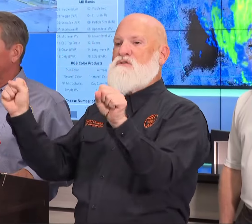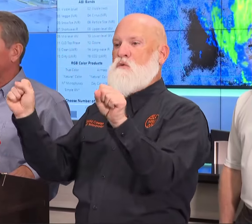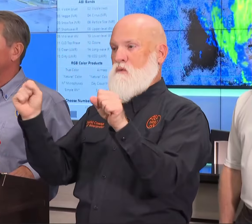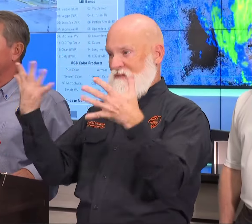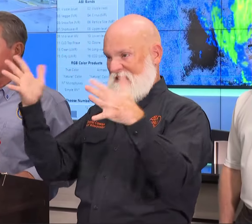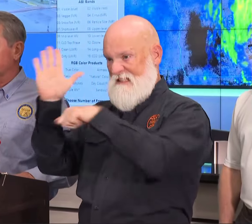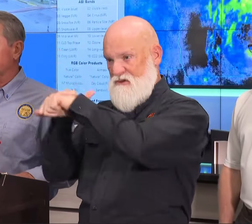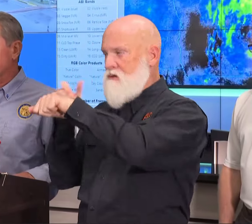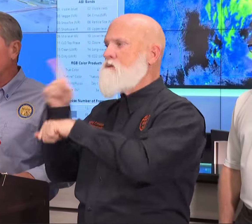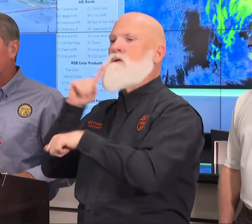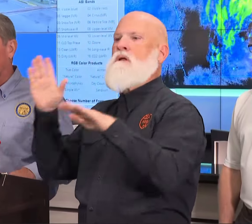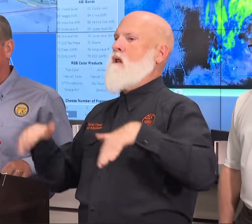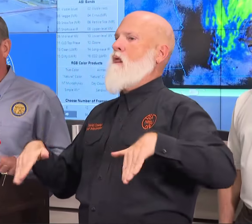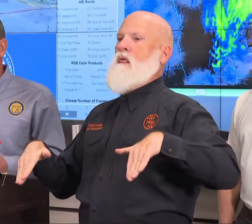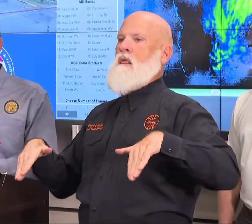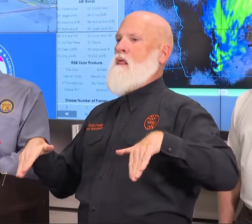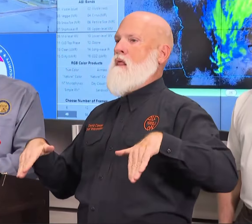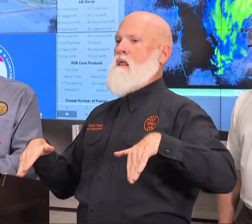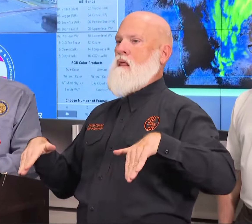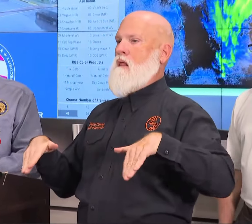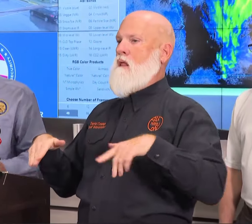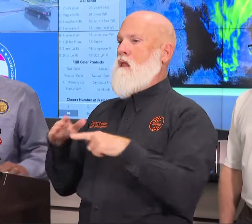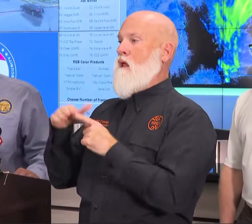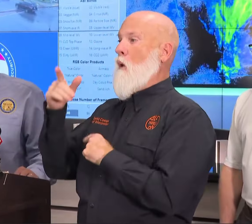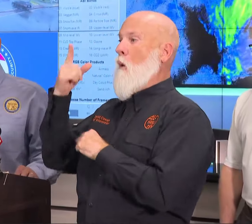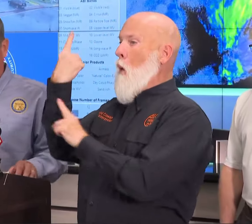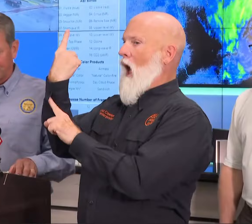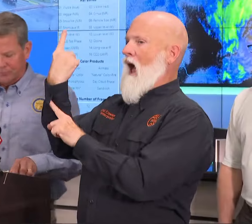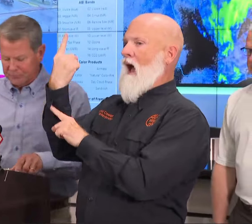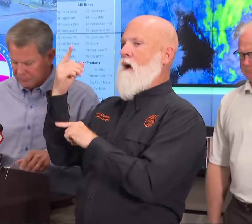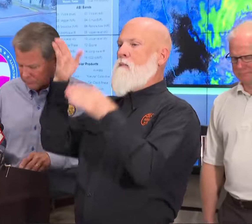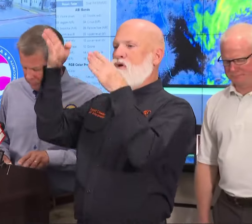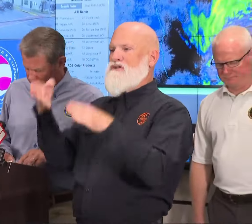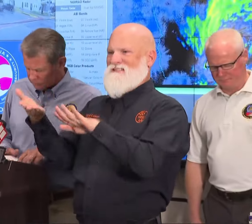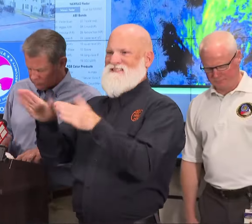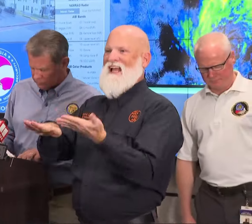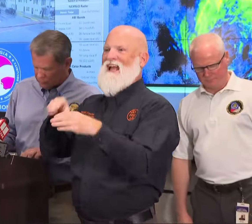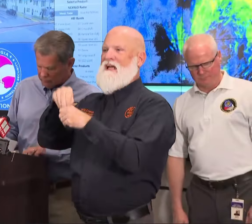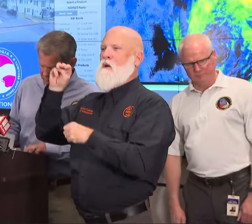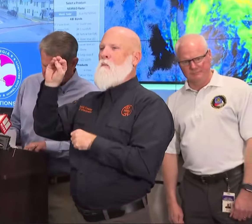Yeah. All right. Well, thank you, everybody. We'll keep you updated. All right.